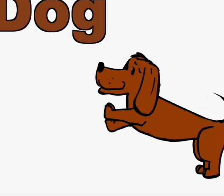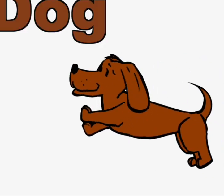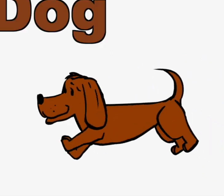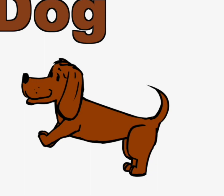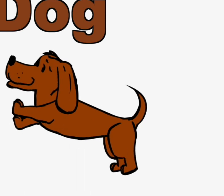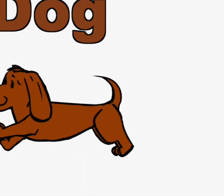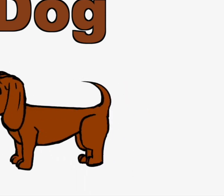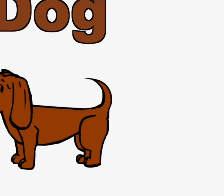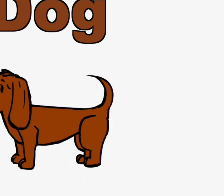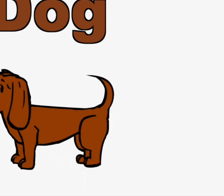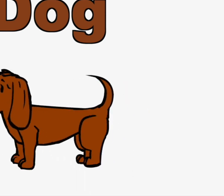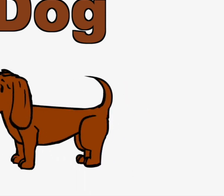Dog